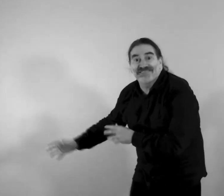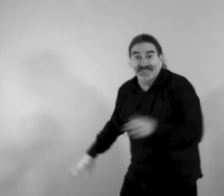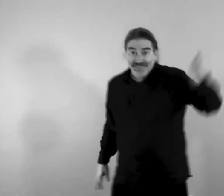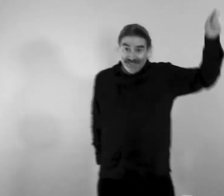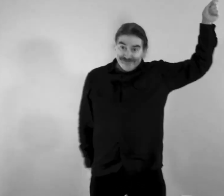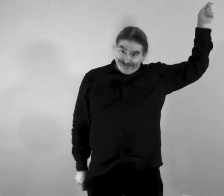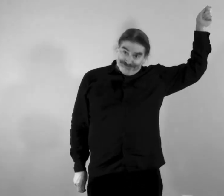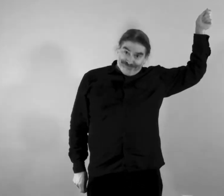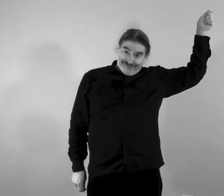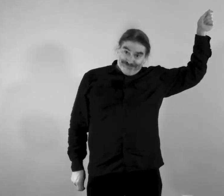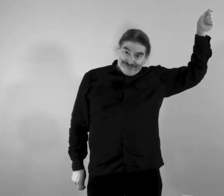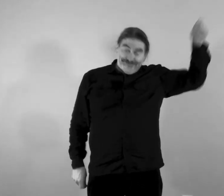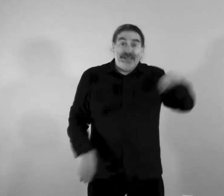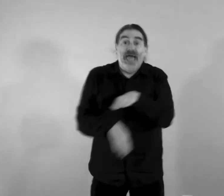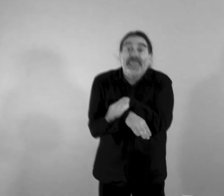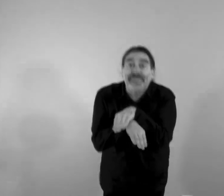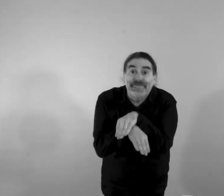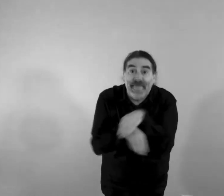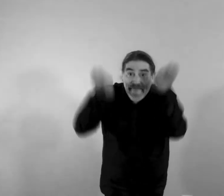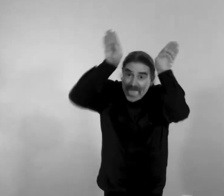And her boy. And the dog.